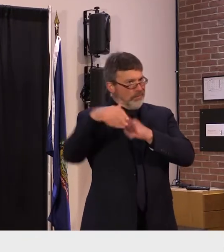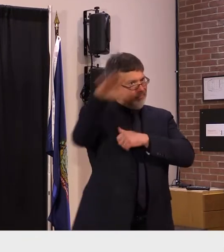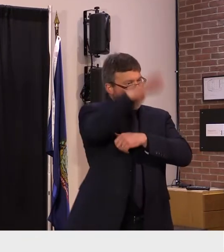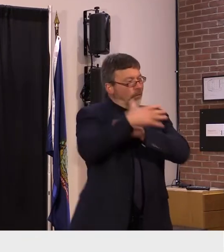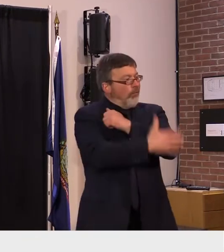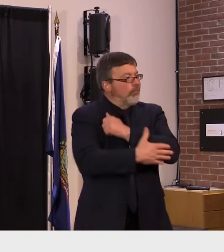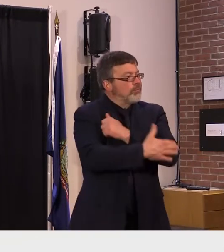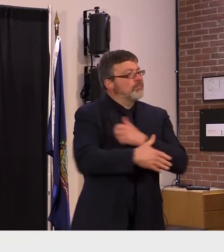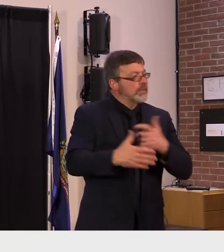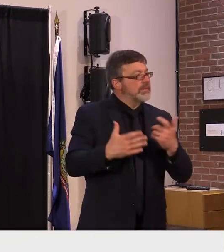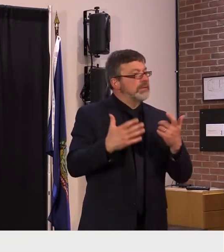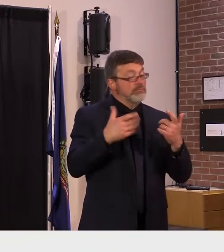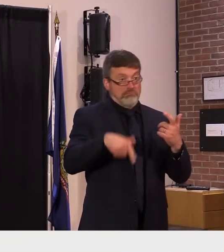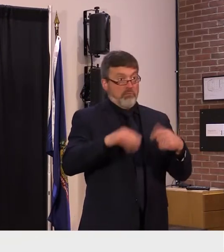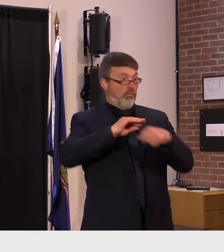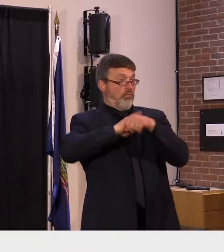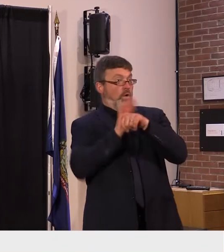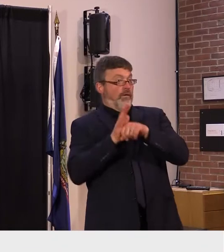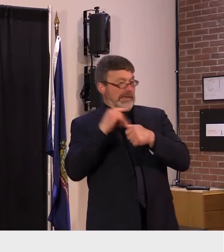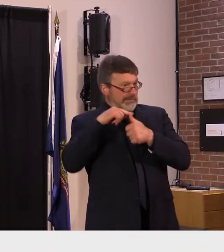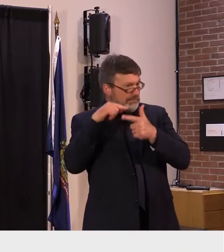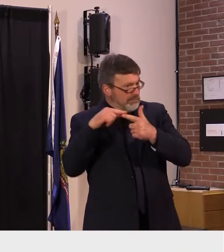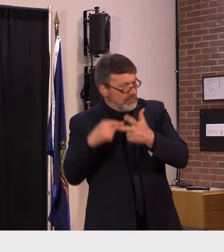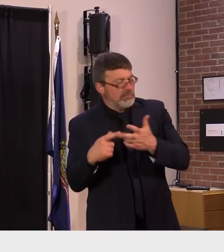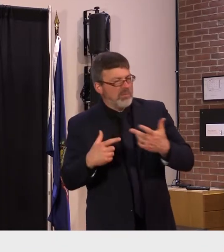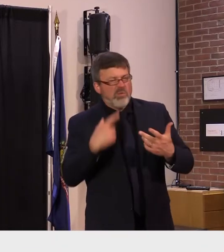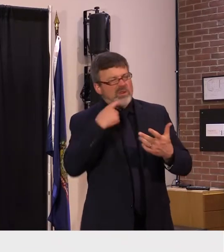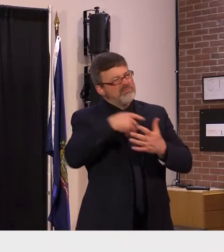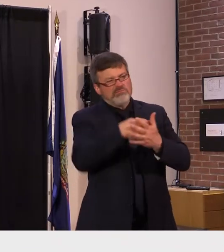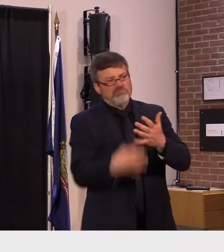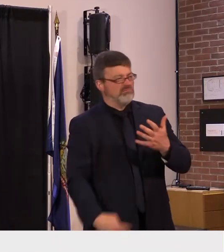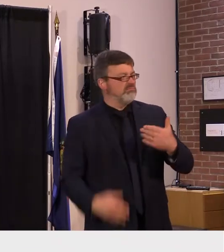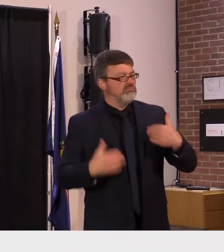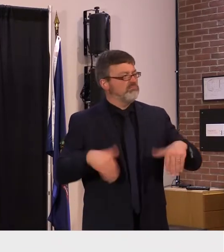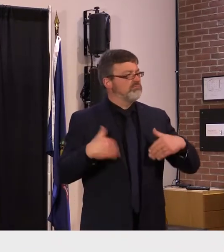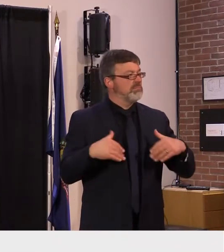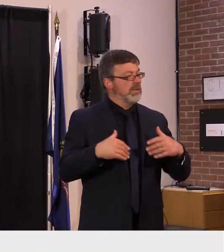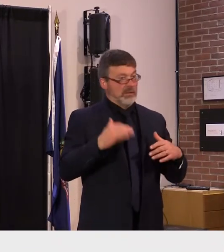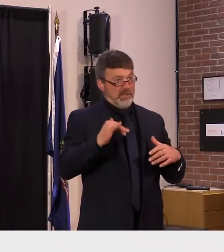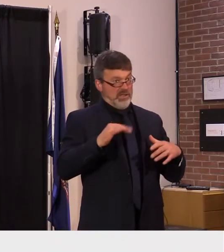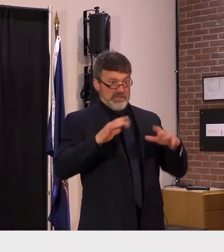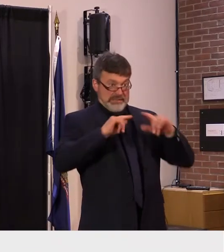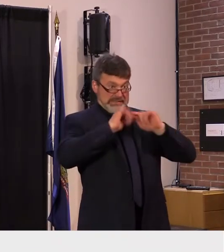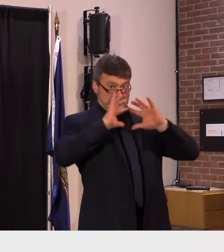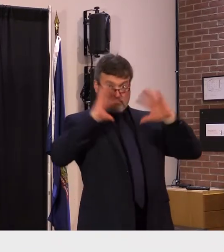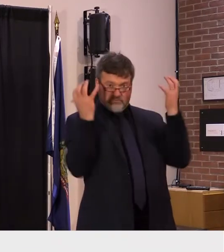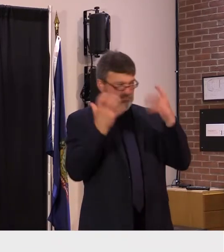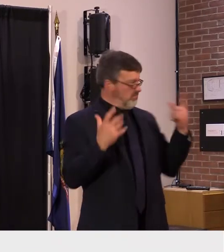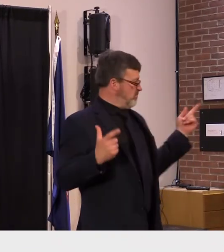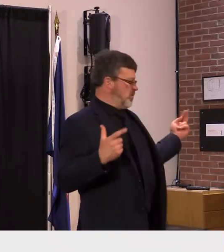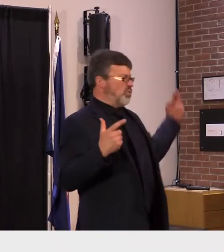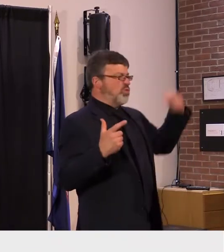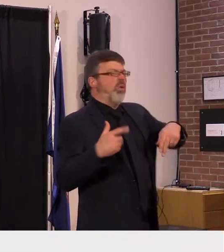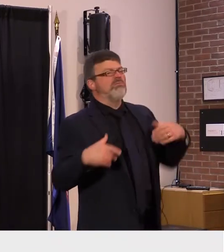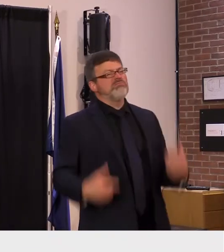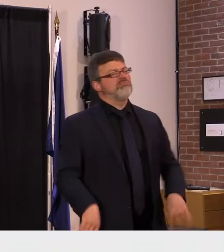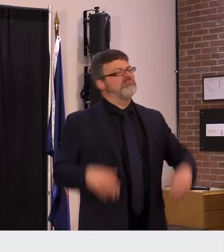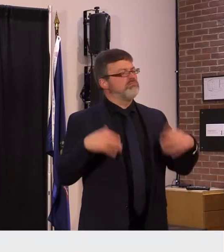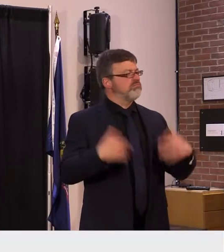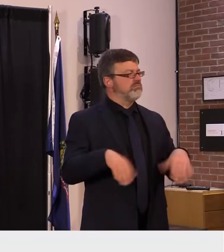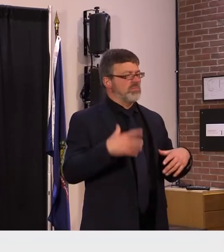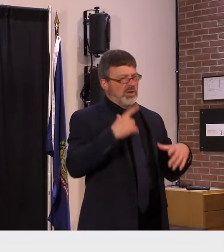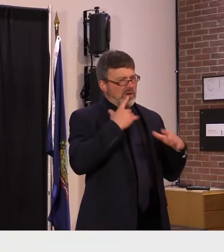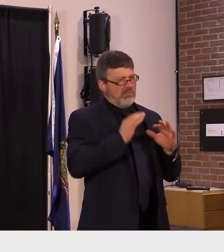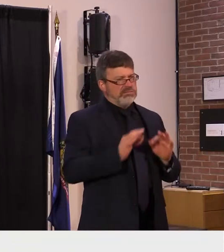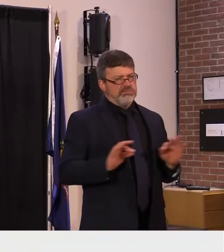so to say that the teams at public safety and the leadership of their commissioner were integral to our